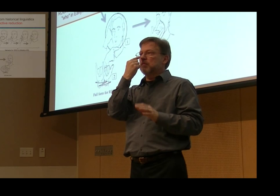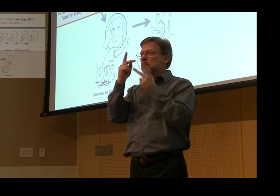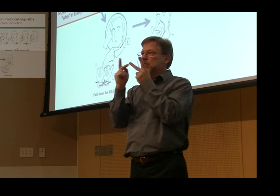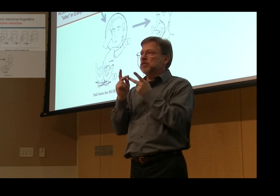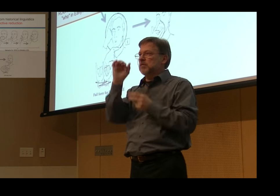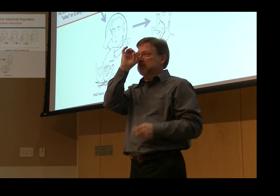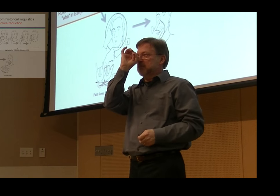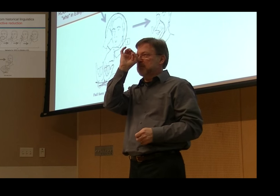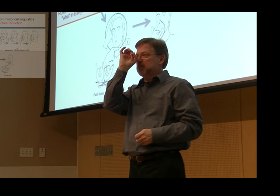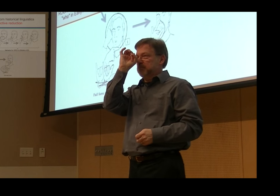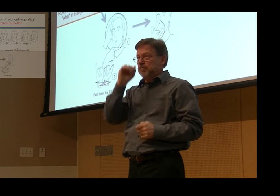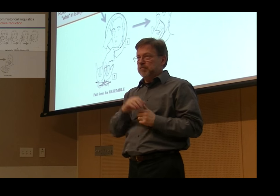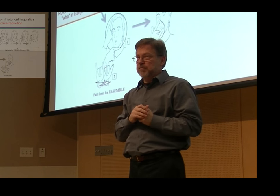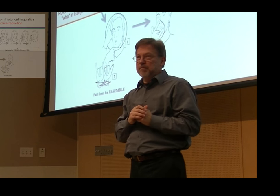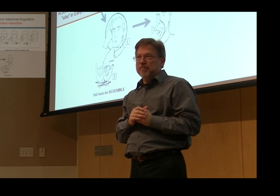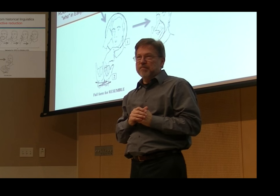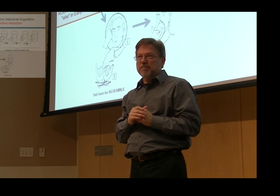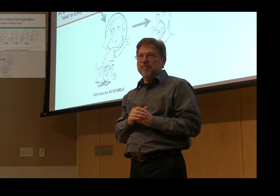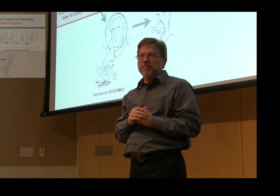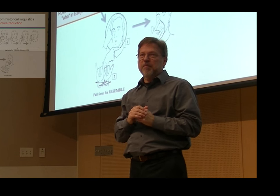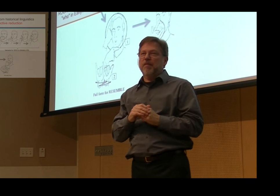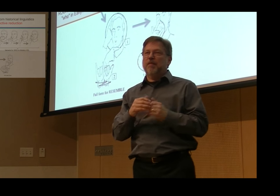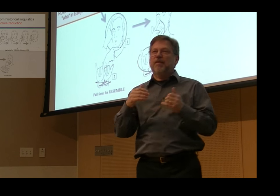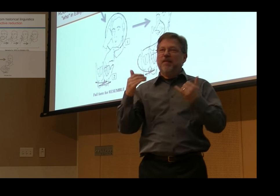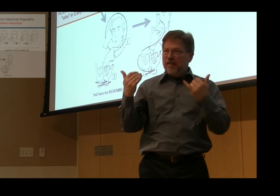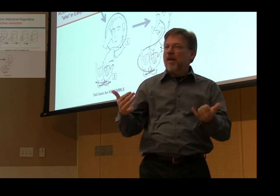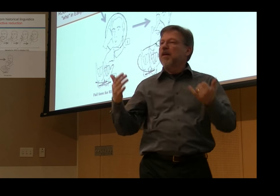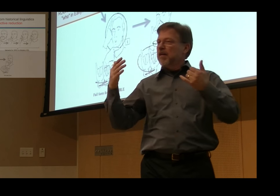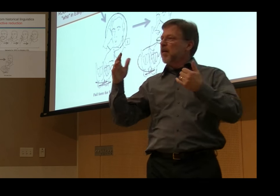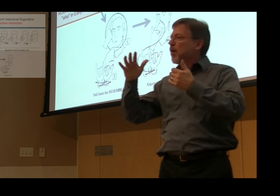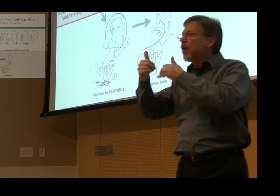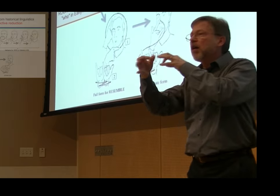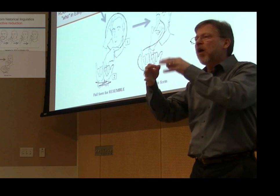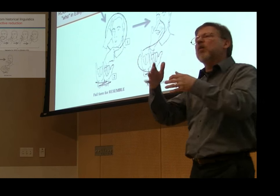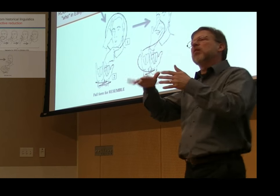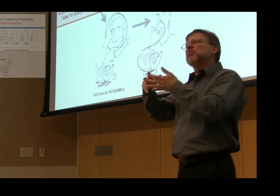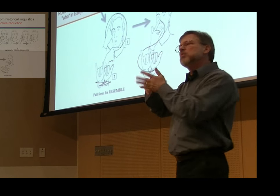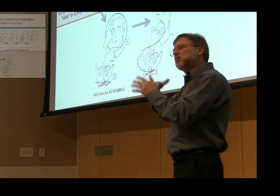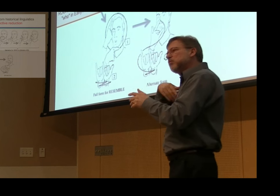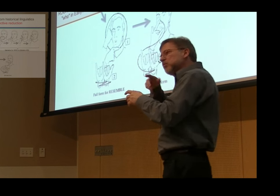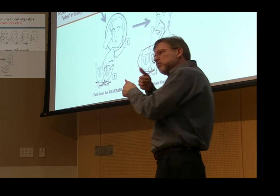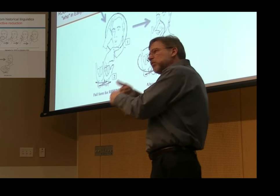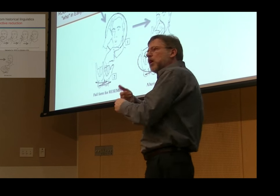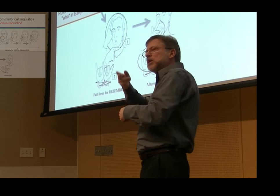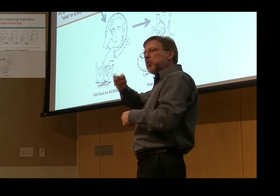The nose becomes the location for the reduced form of look, same as. That becomes resemble